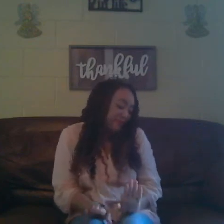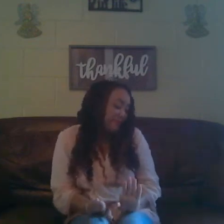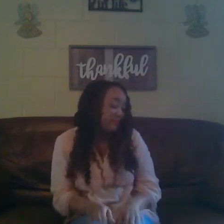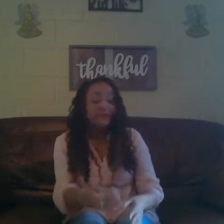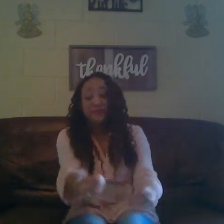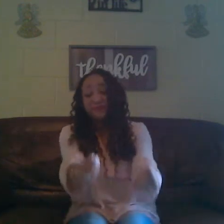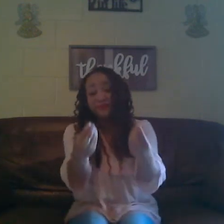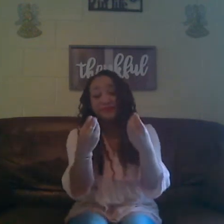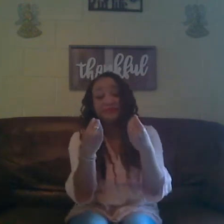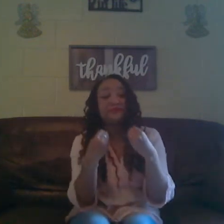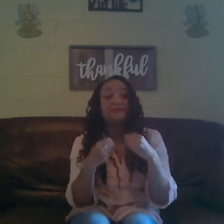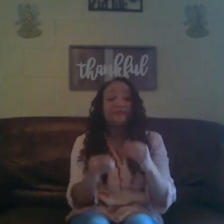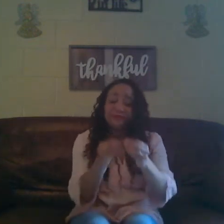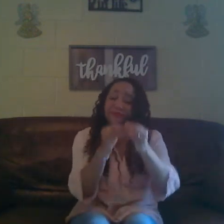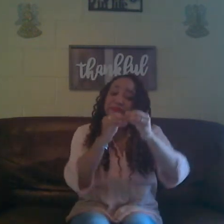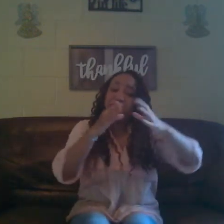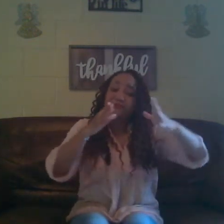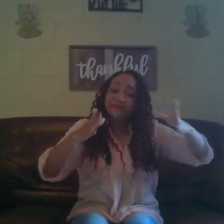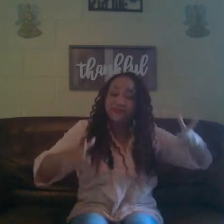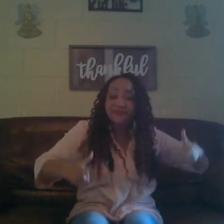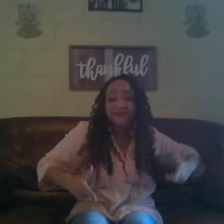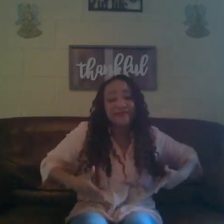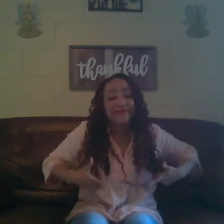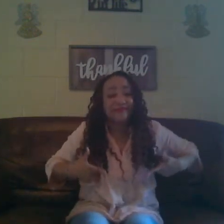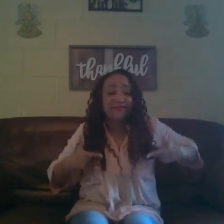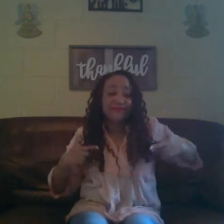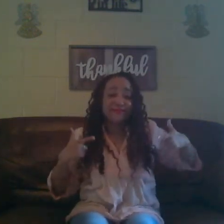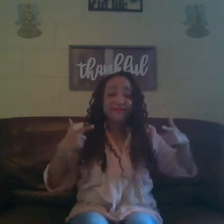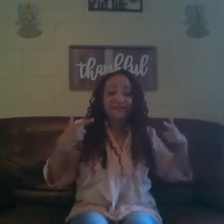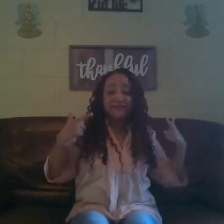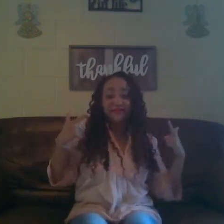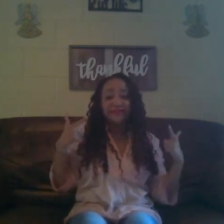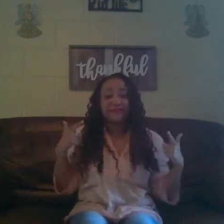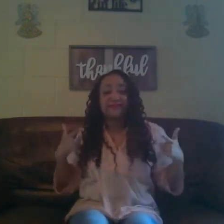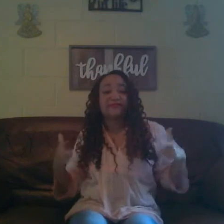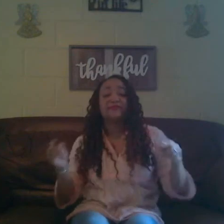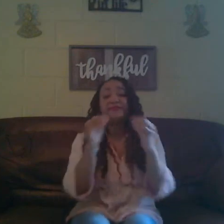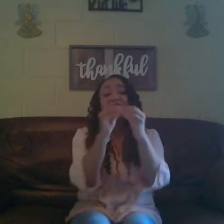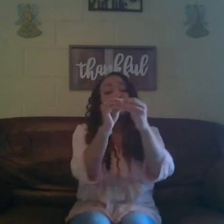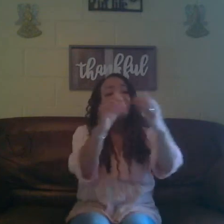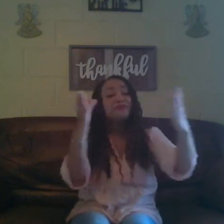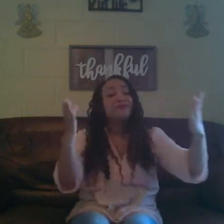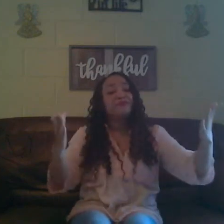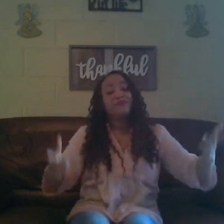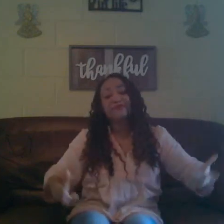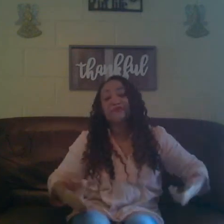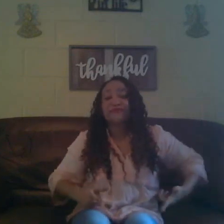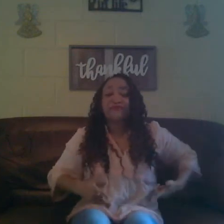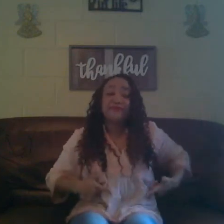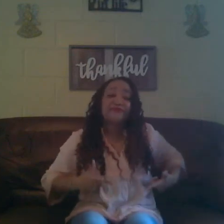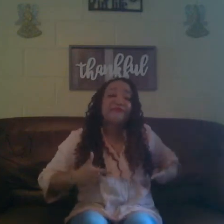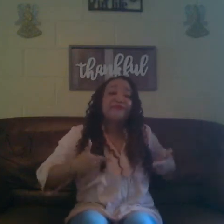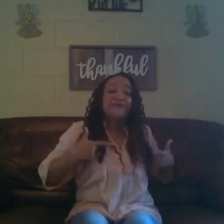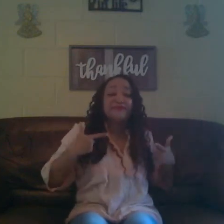You gave me the kiss of life The kiss of life